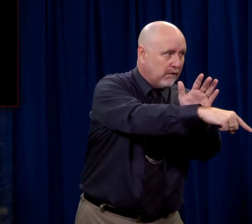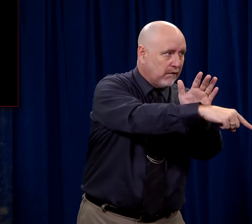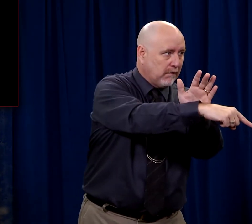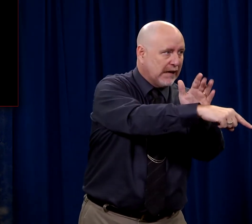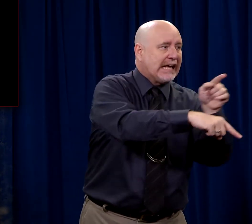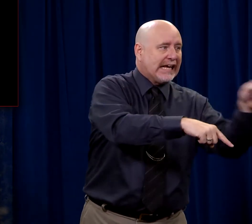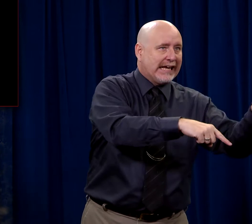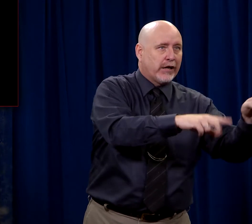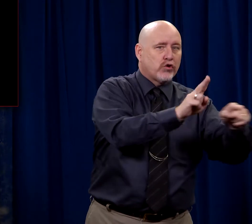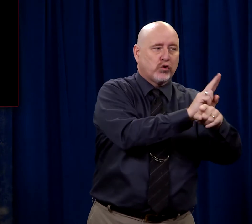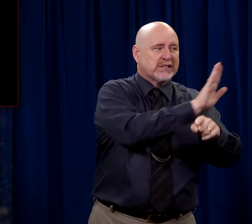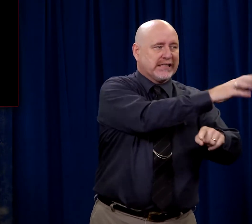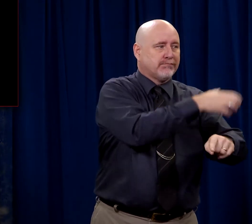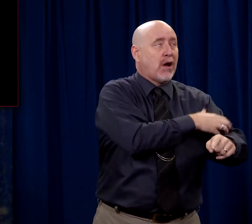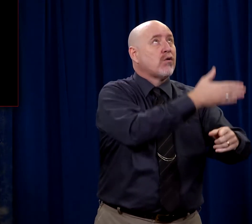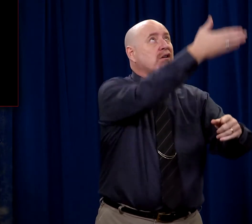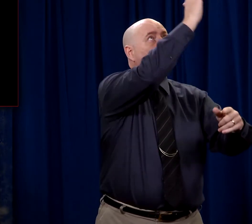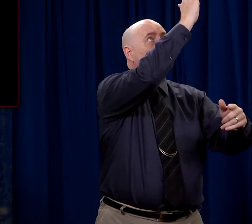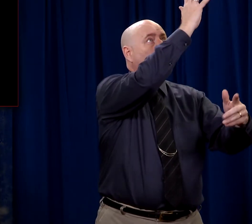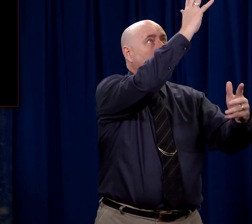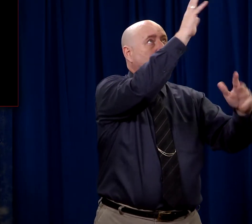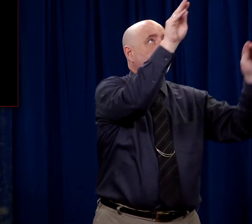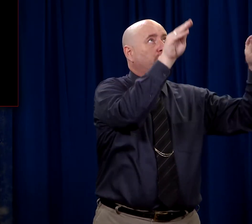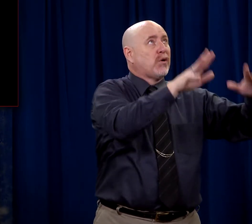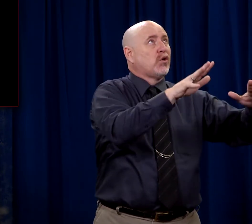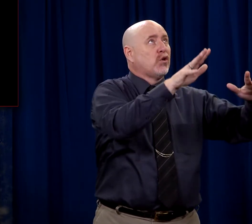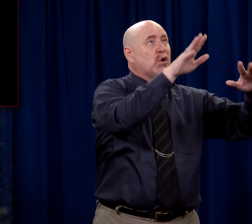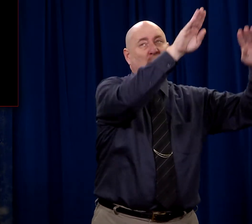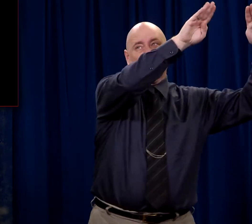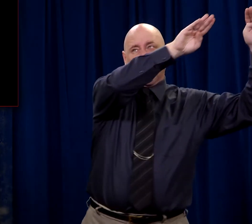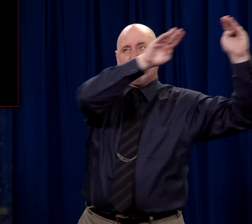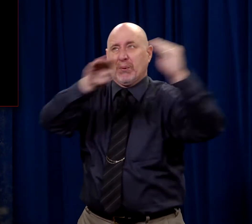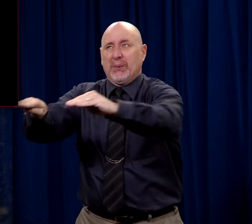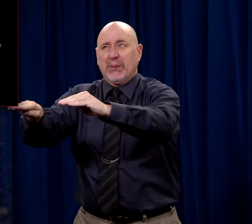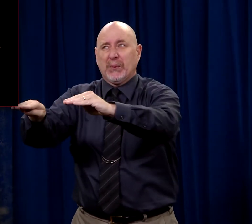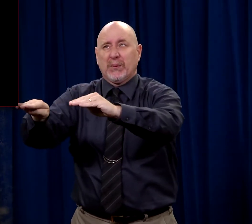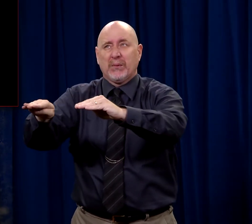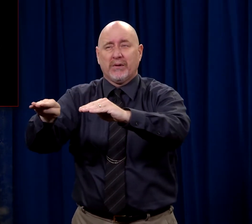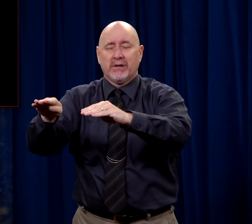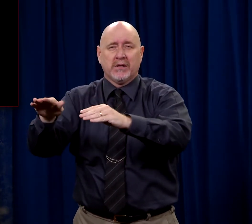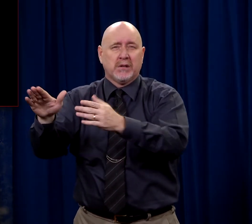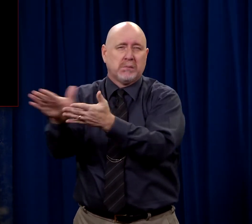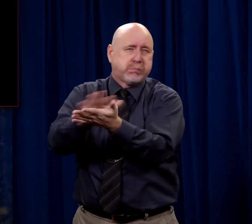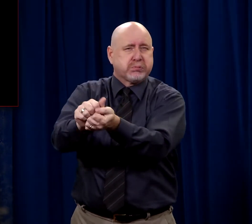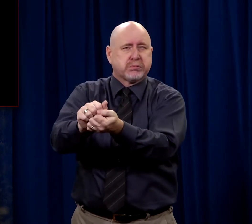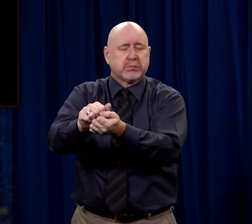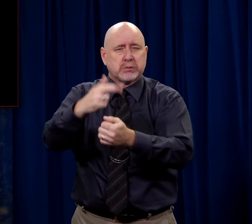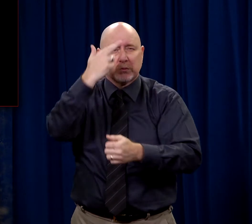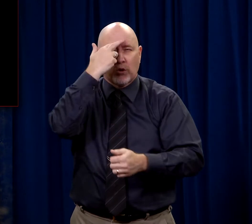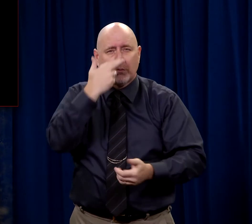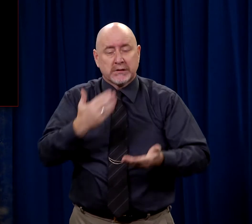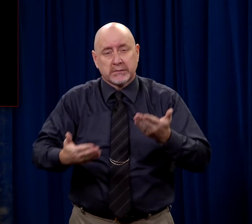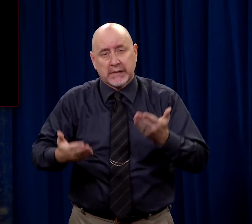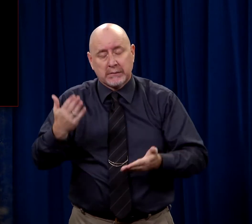kill him, that he would use his supernatural, miraculous abilities and he'll just wipe out the Romans.